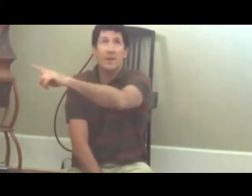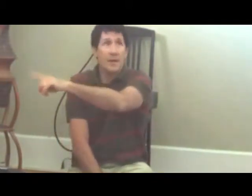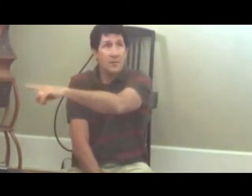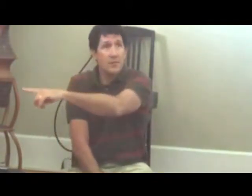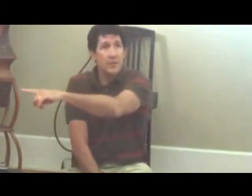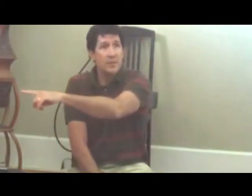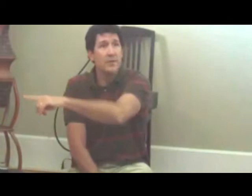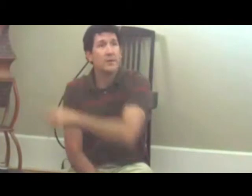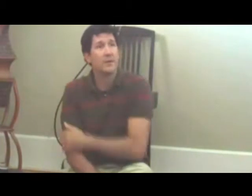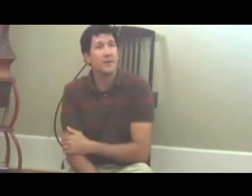Henry,